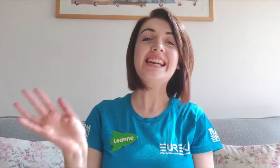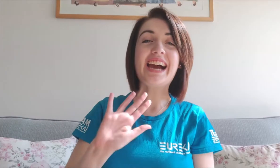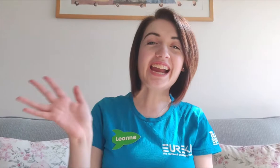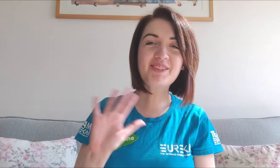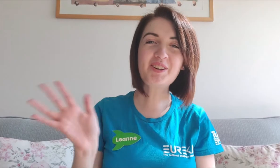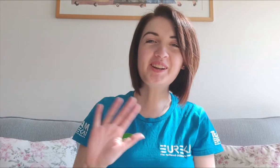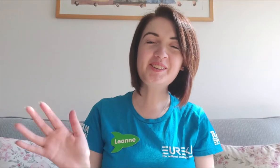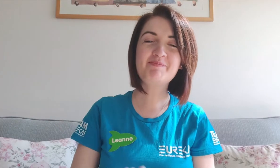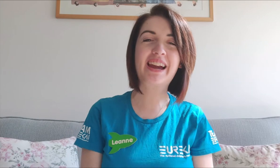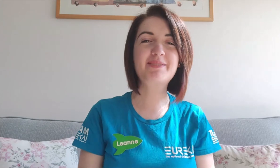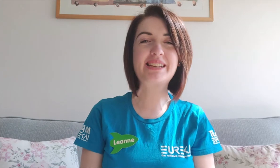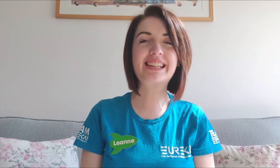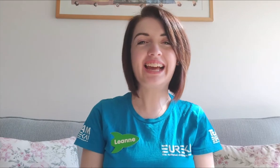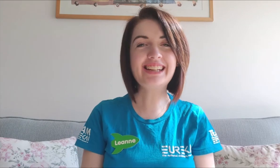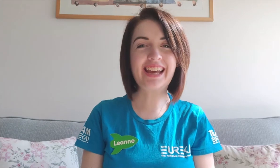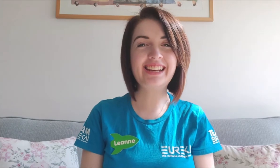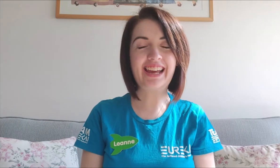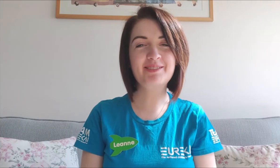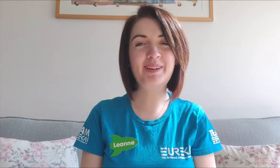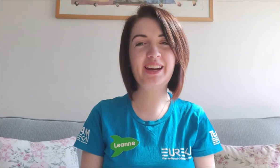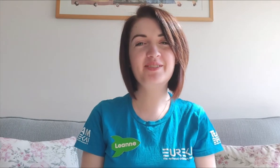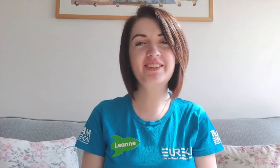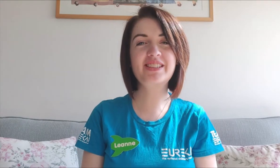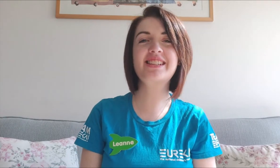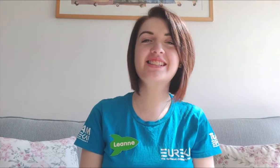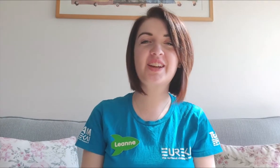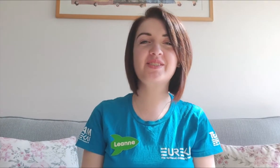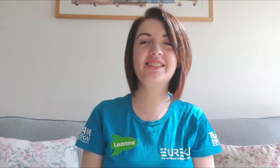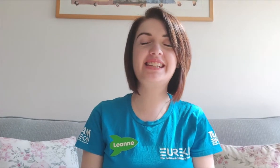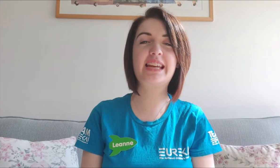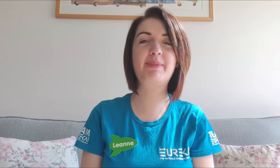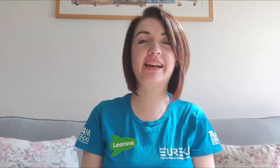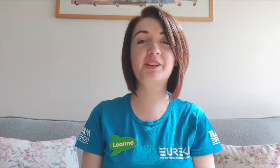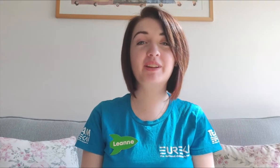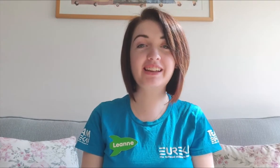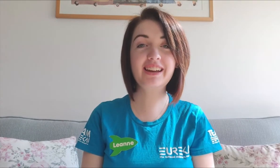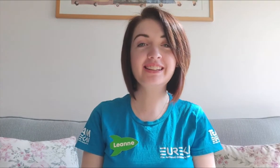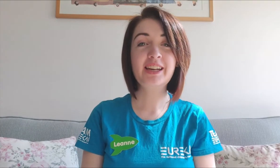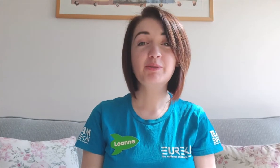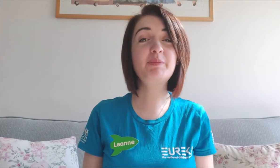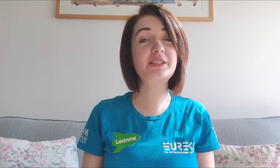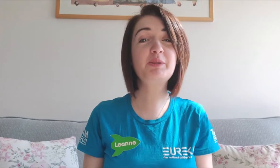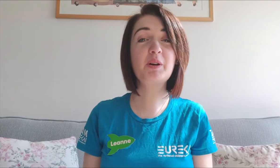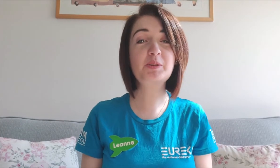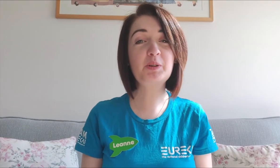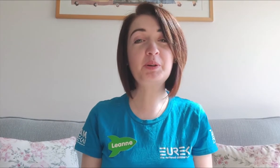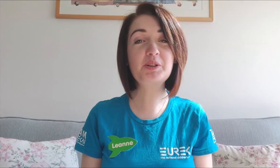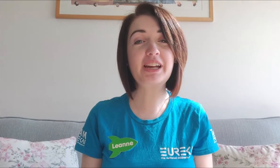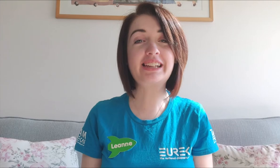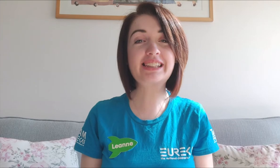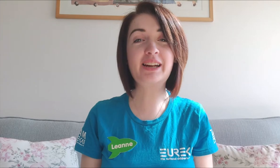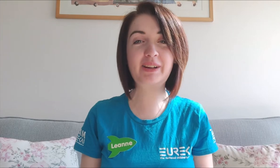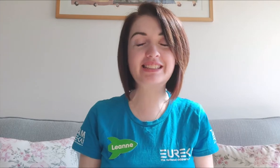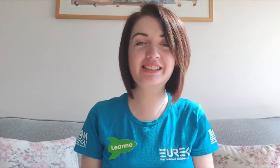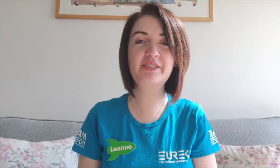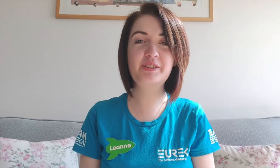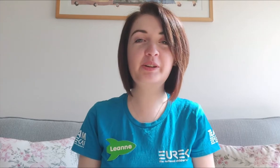Hi everyone, my name is Leanne and I am part of the visitor services team at Eureka. We miss you all so much and can't wait to see you soon,